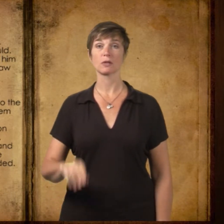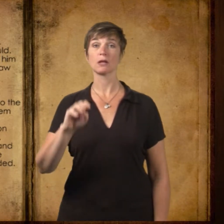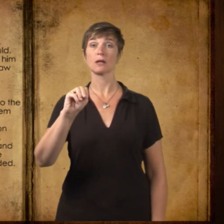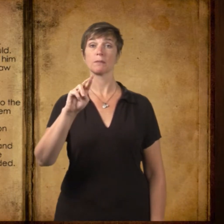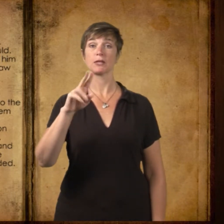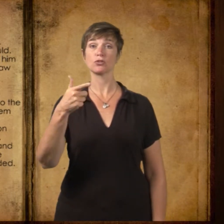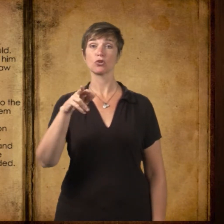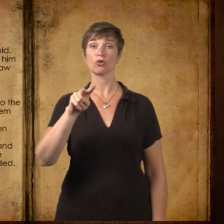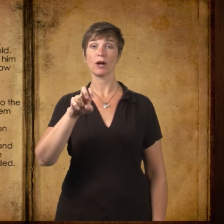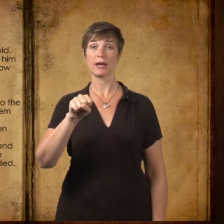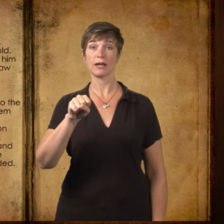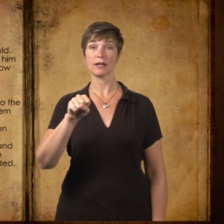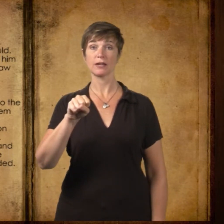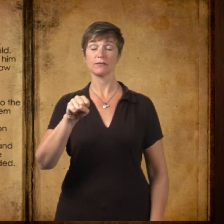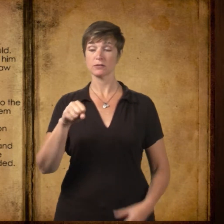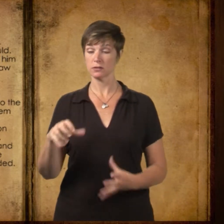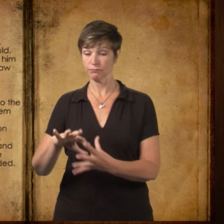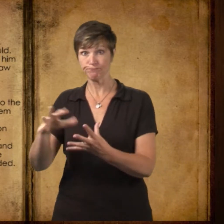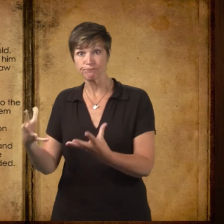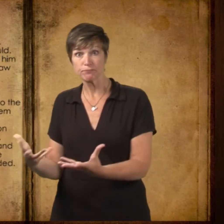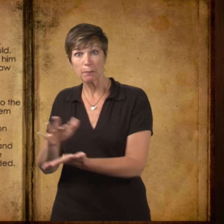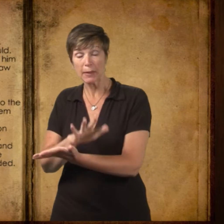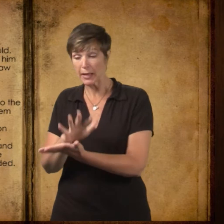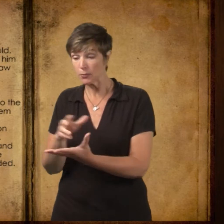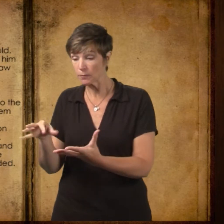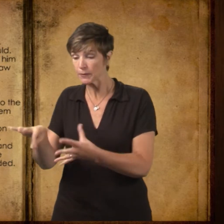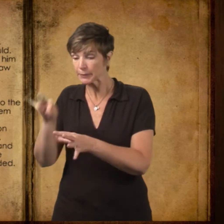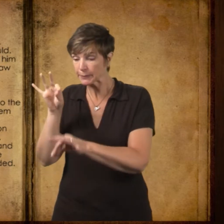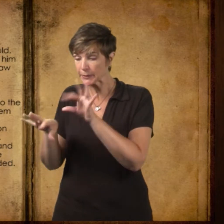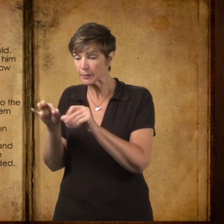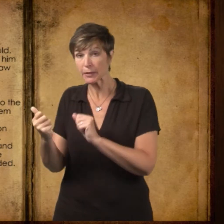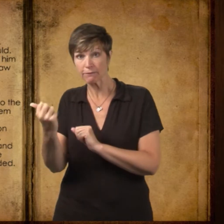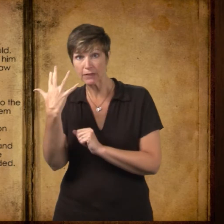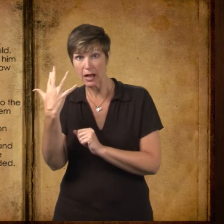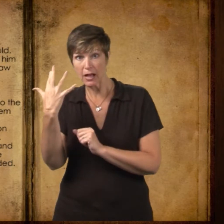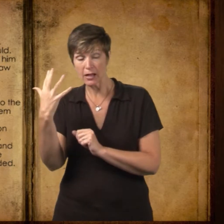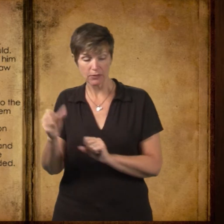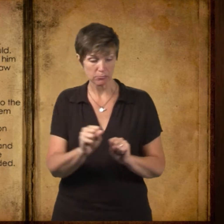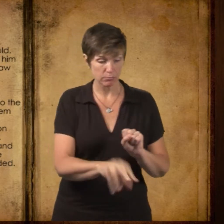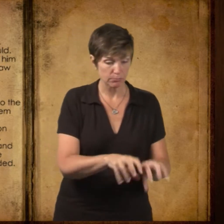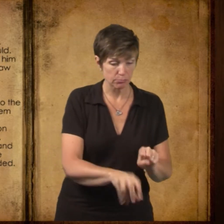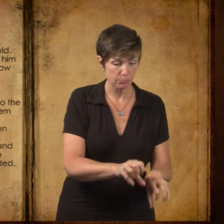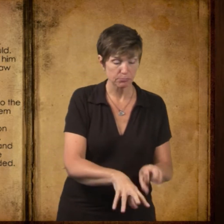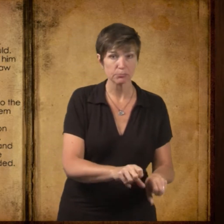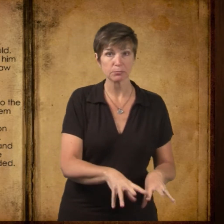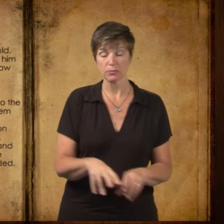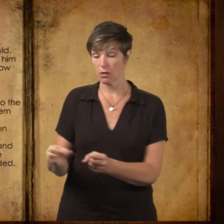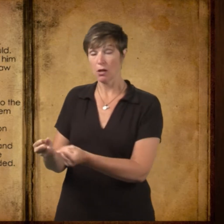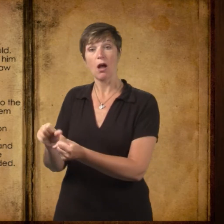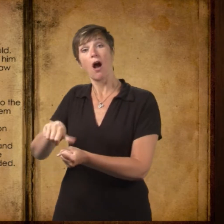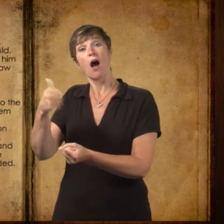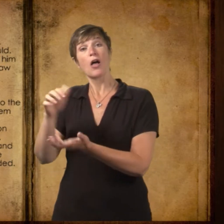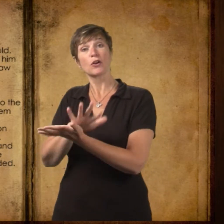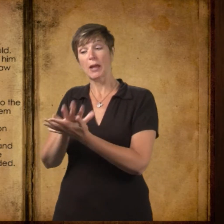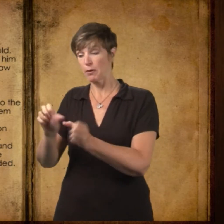Mr. Graves had selected the five slips and put them in the box, and he dropped all the papers but those onto the ground,